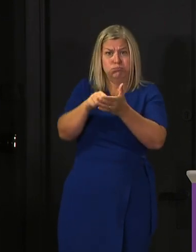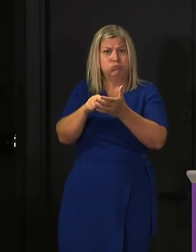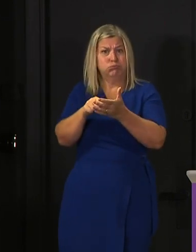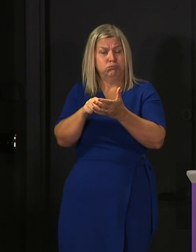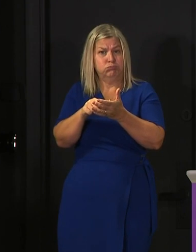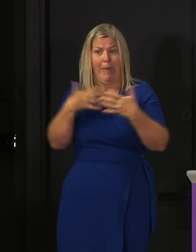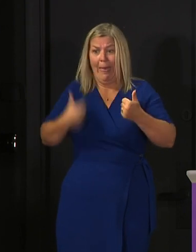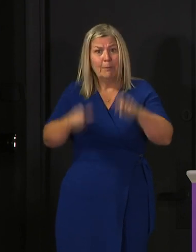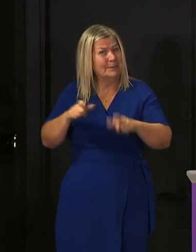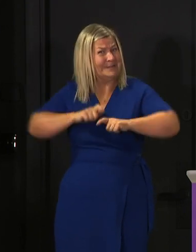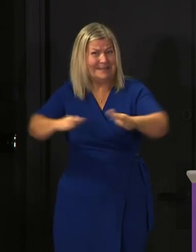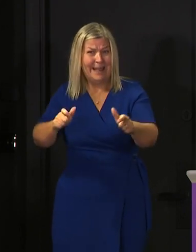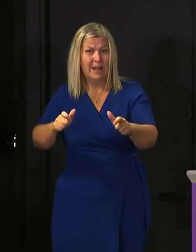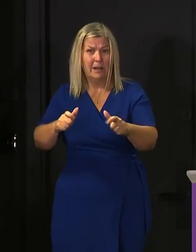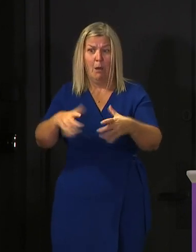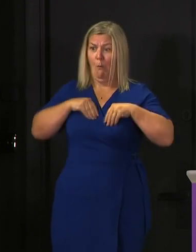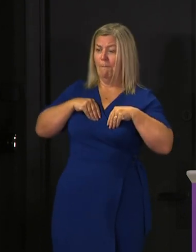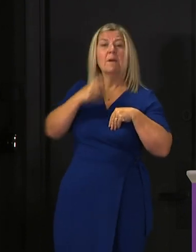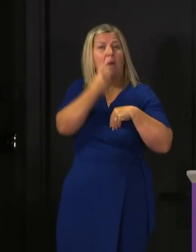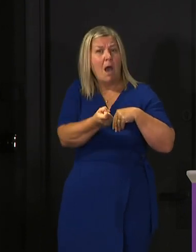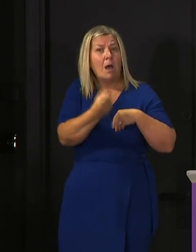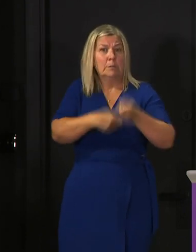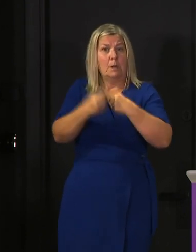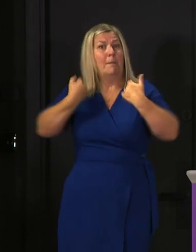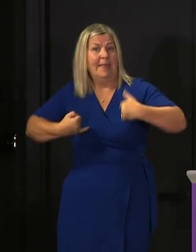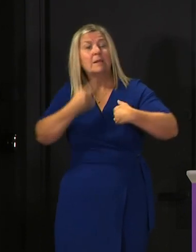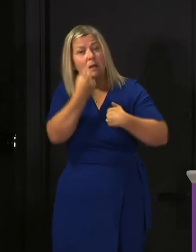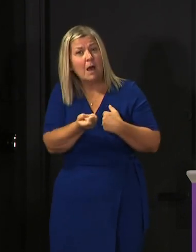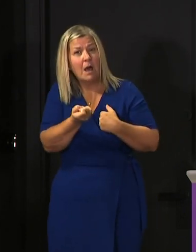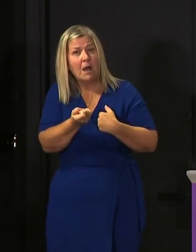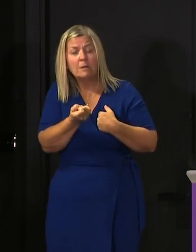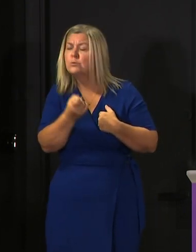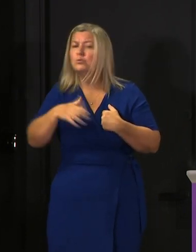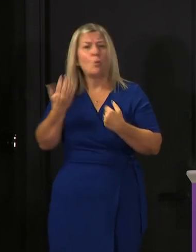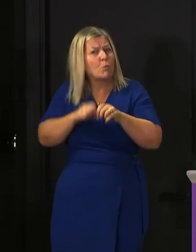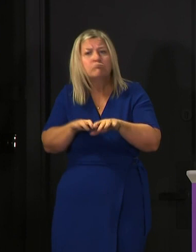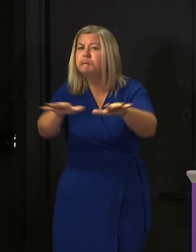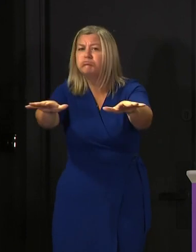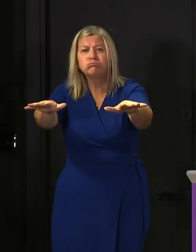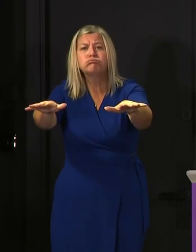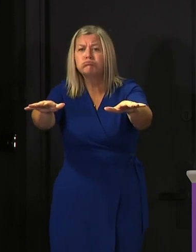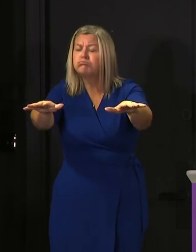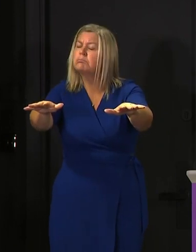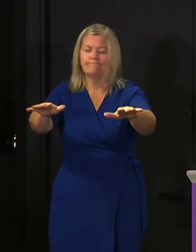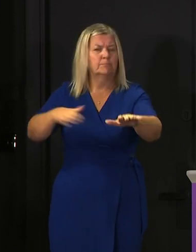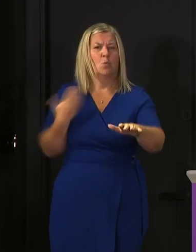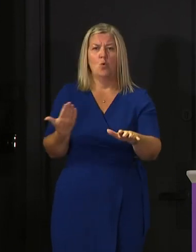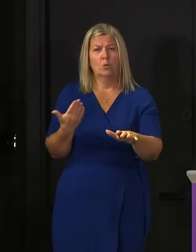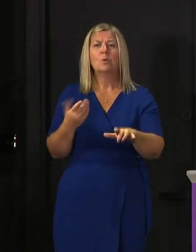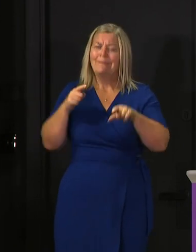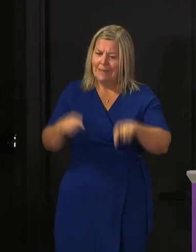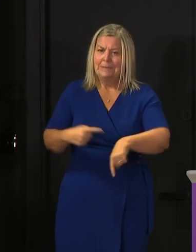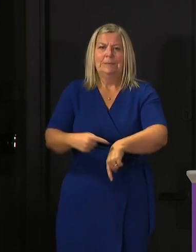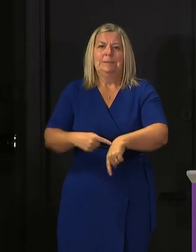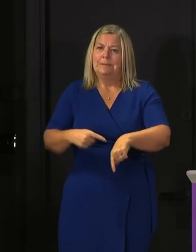healthier people. It's not a virus we can be complacent about allowing people to get. So this is a moment for us to